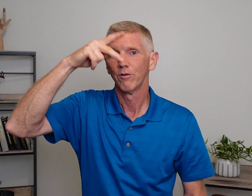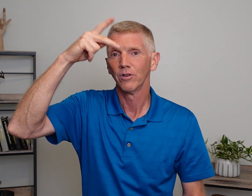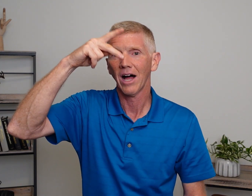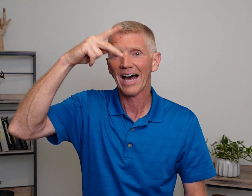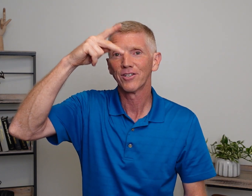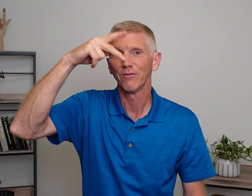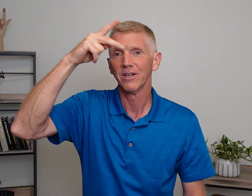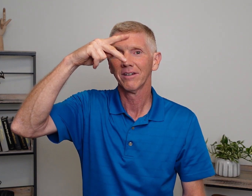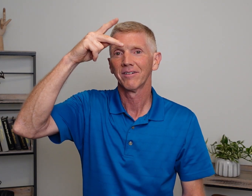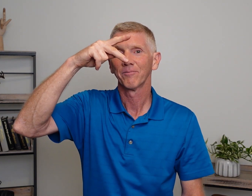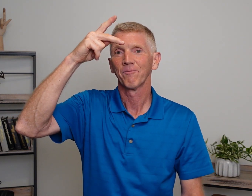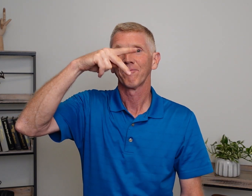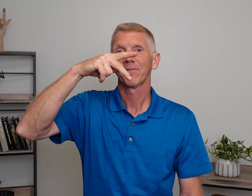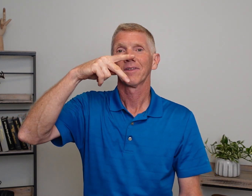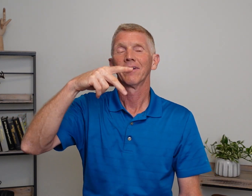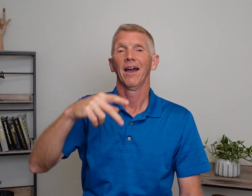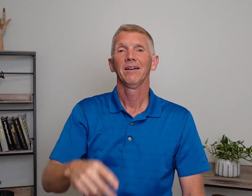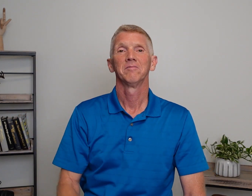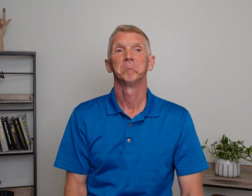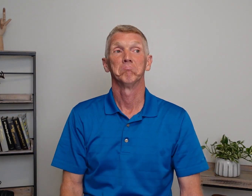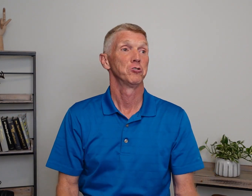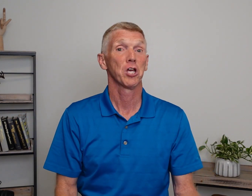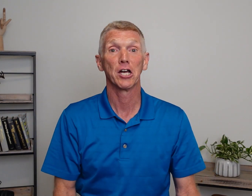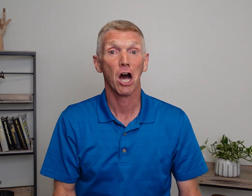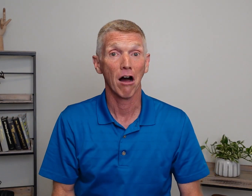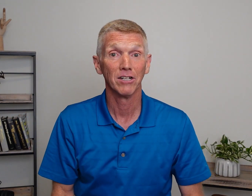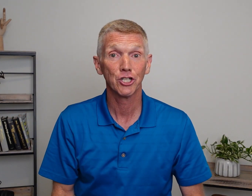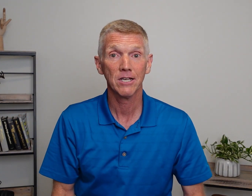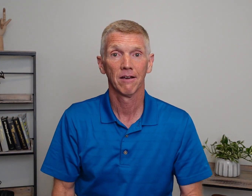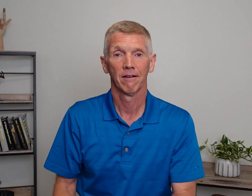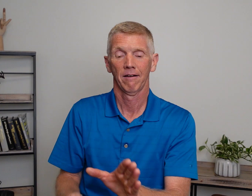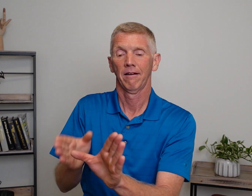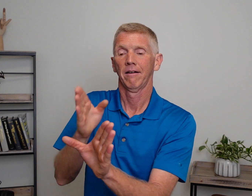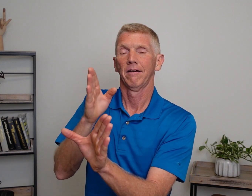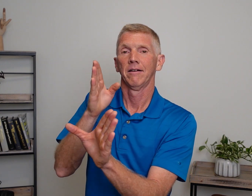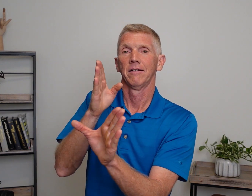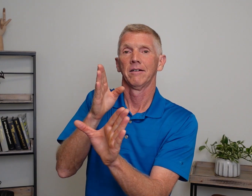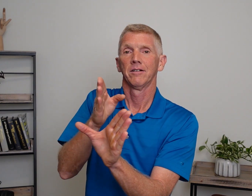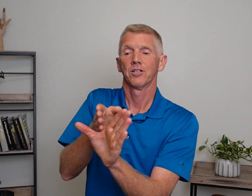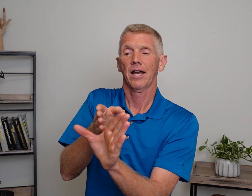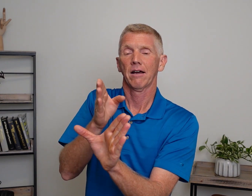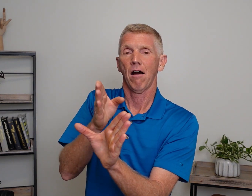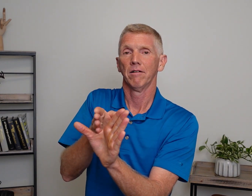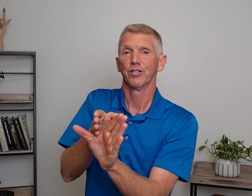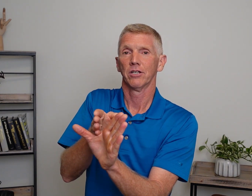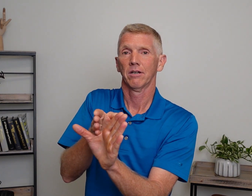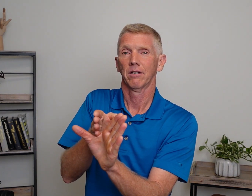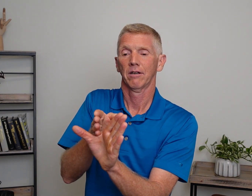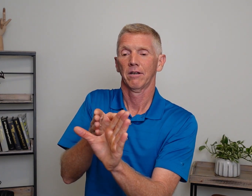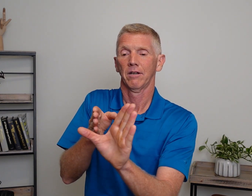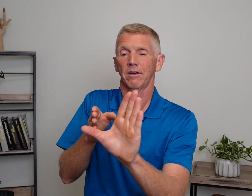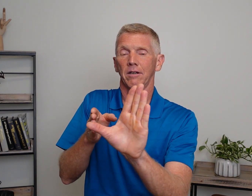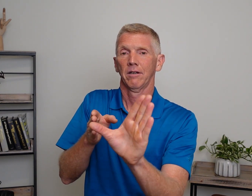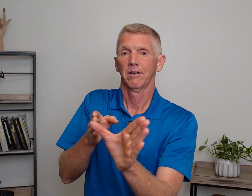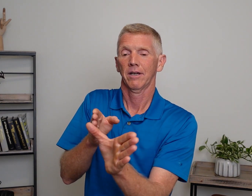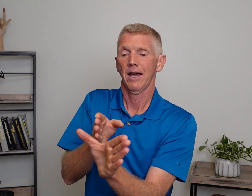Philosophy. Okay? Psychology. Psychology. Okay?